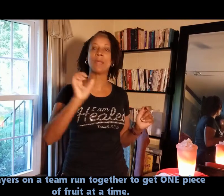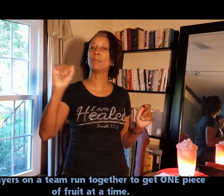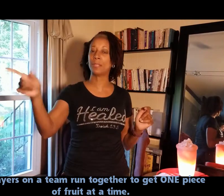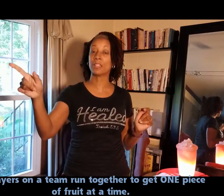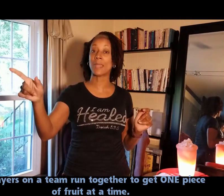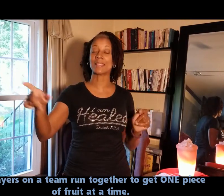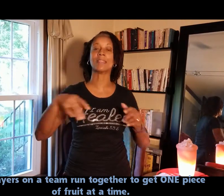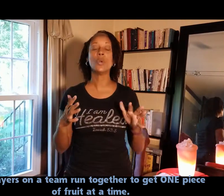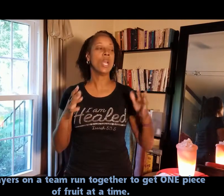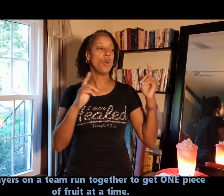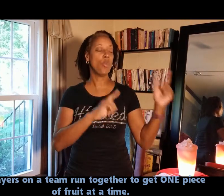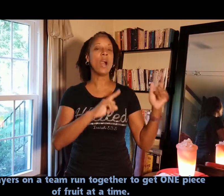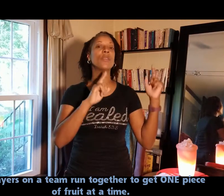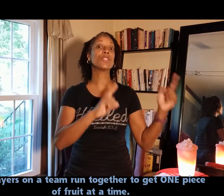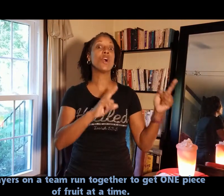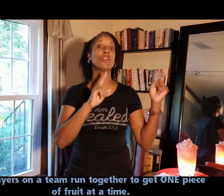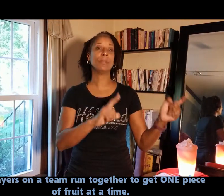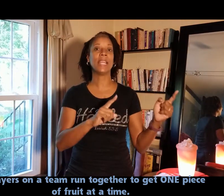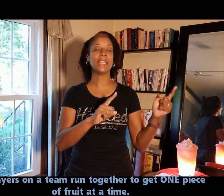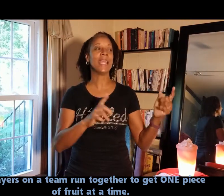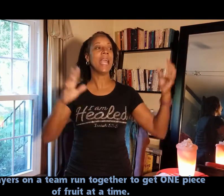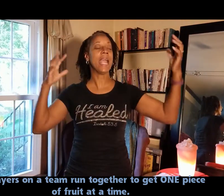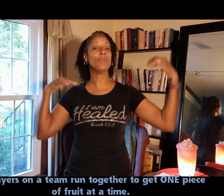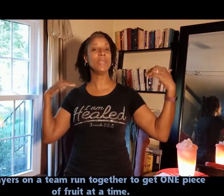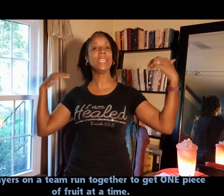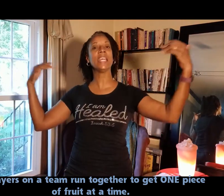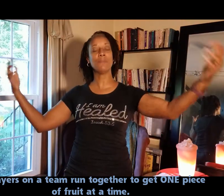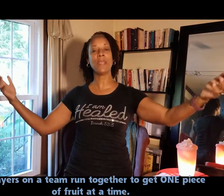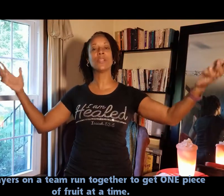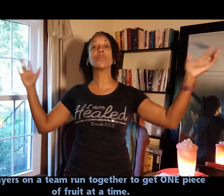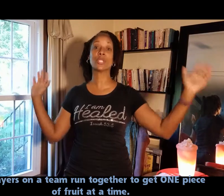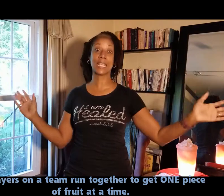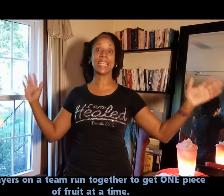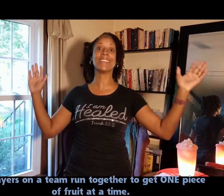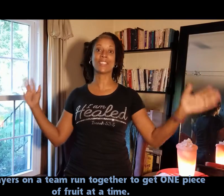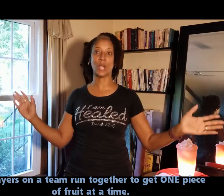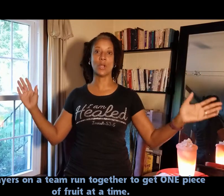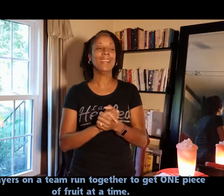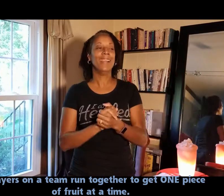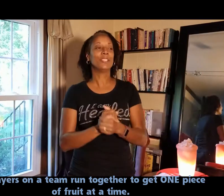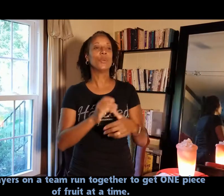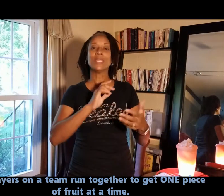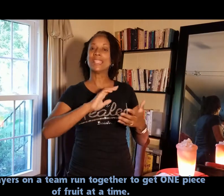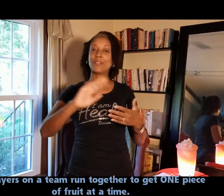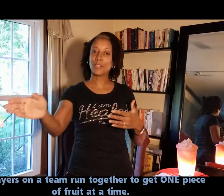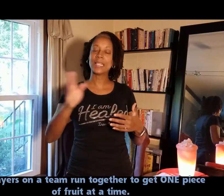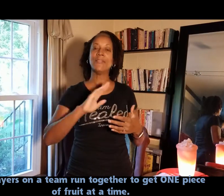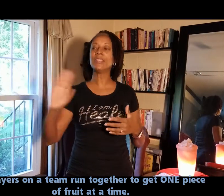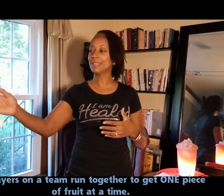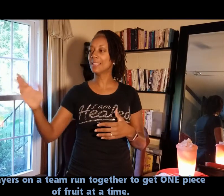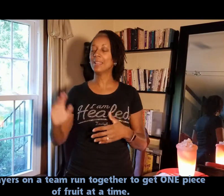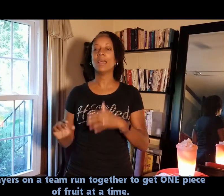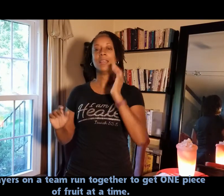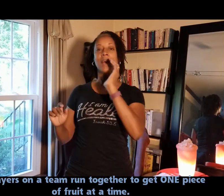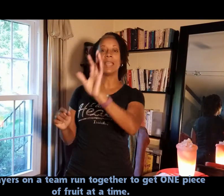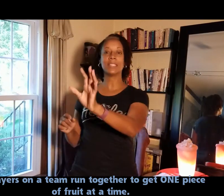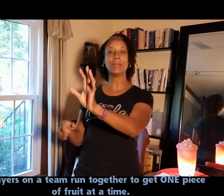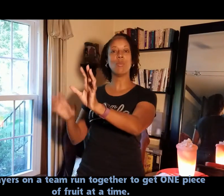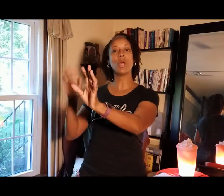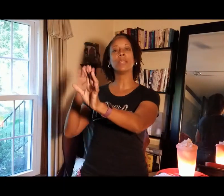grab it, put it in the basket while the song played. And me and the parents were singing the song. So we did that for sevens. I had team one